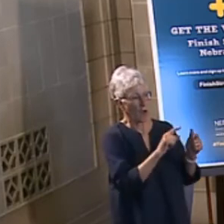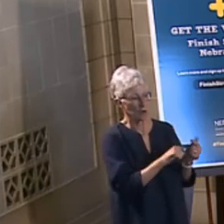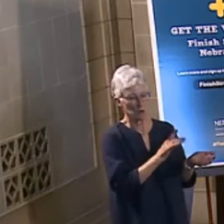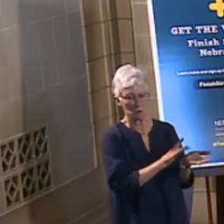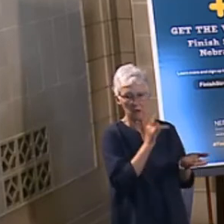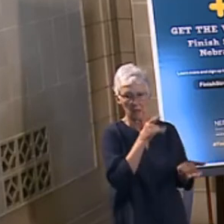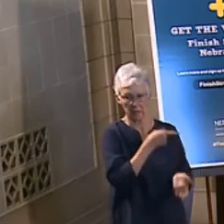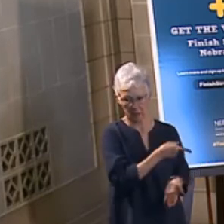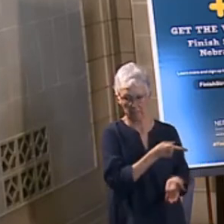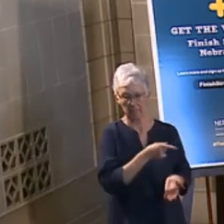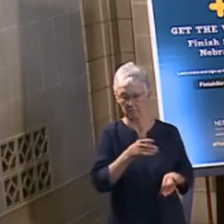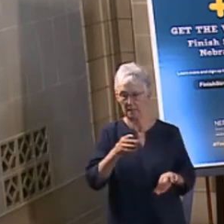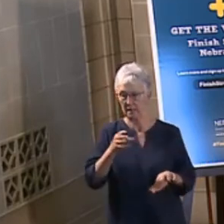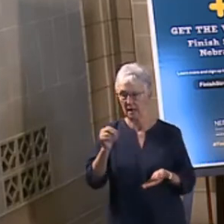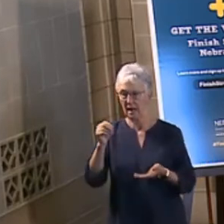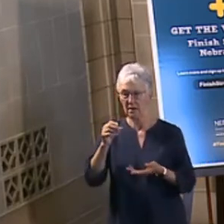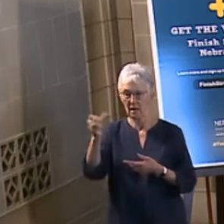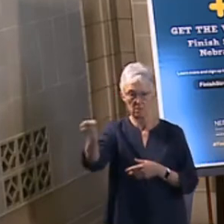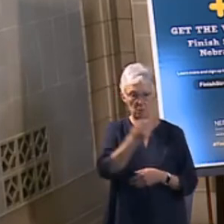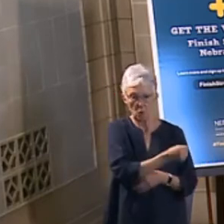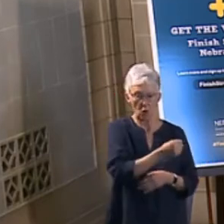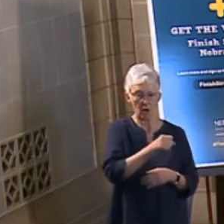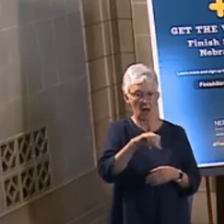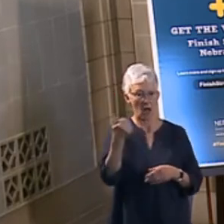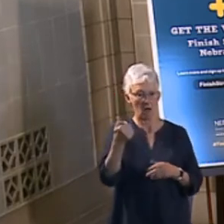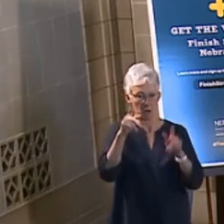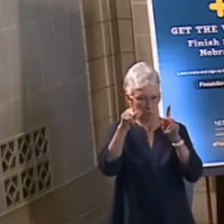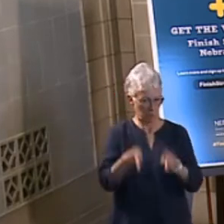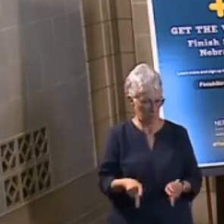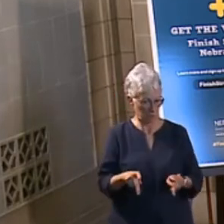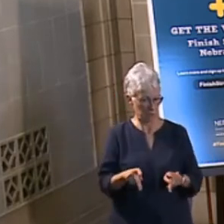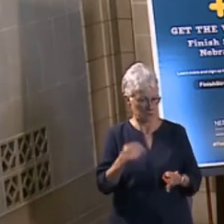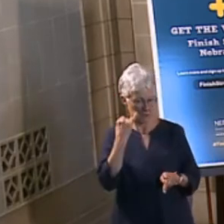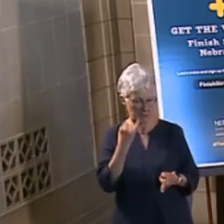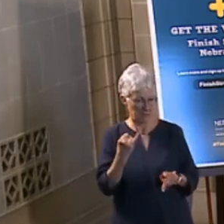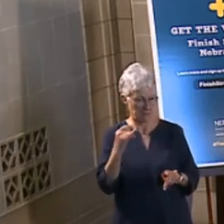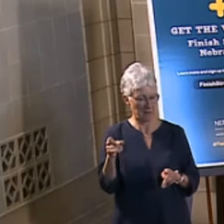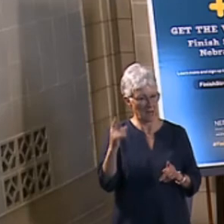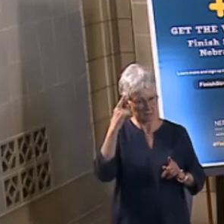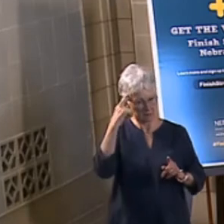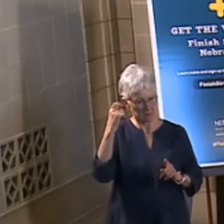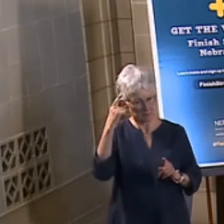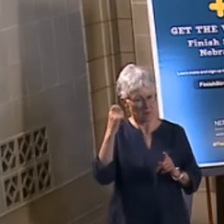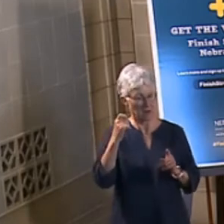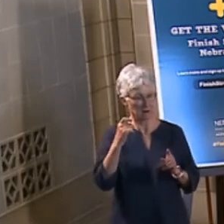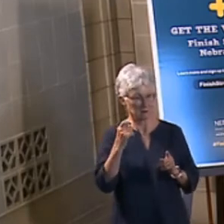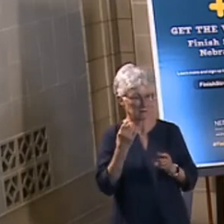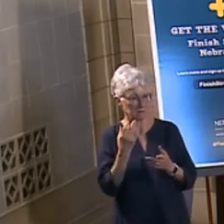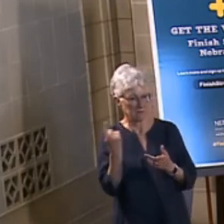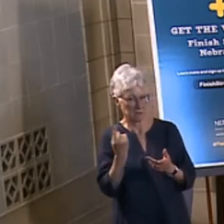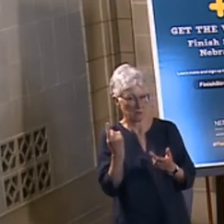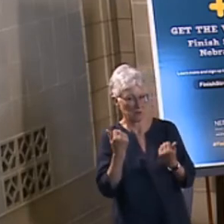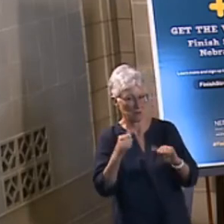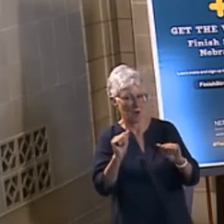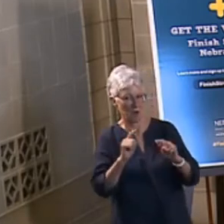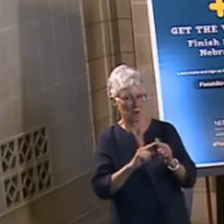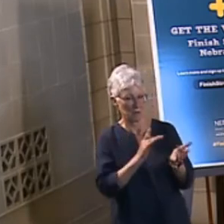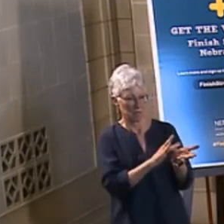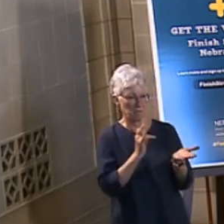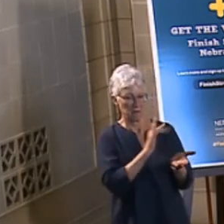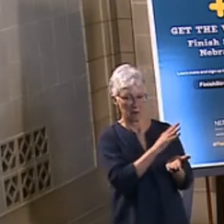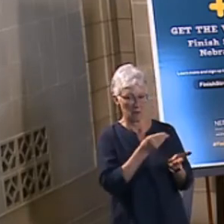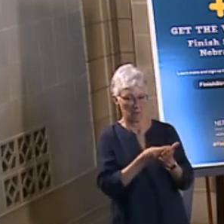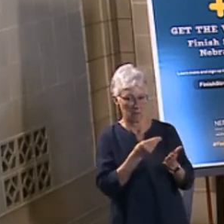on behalf of the vulnerable adult or senior adult in the case of suspected financial exploitation. As a member of the investment